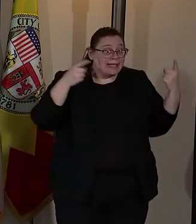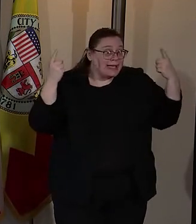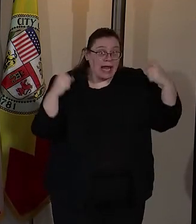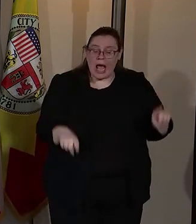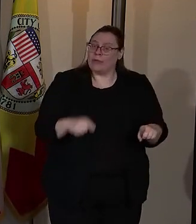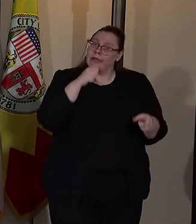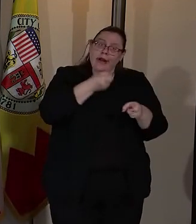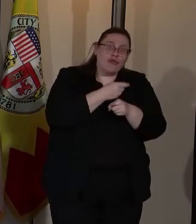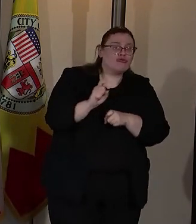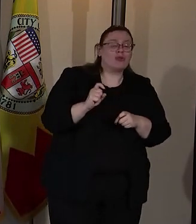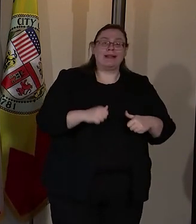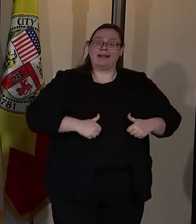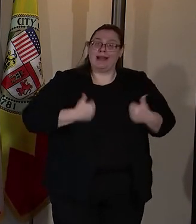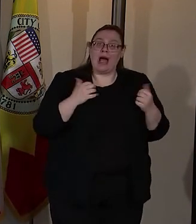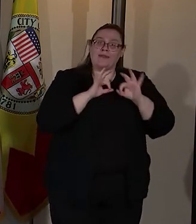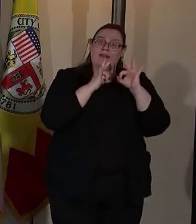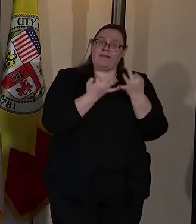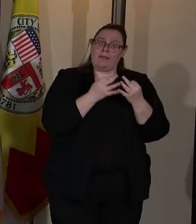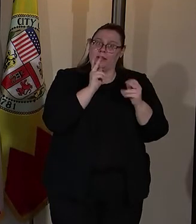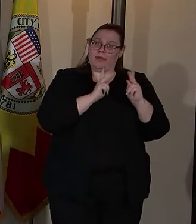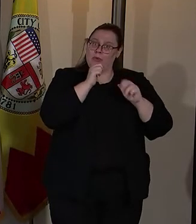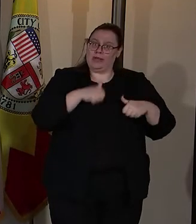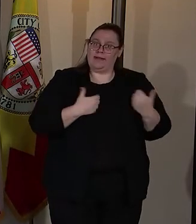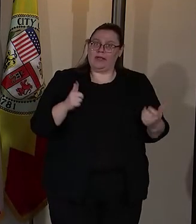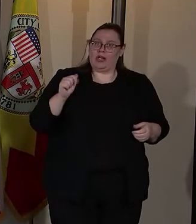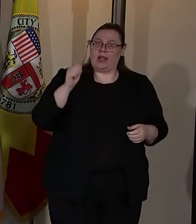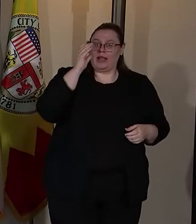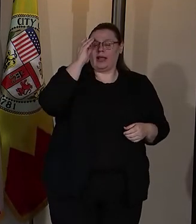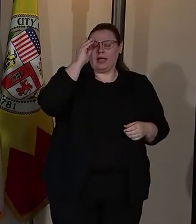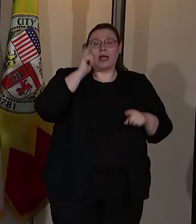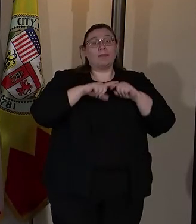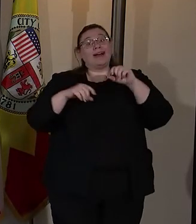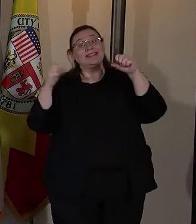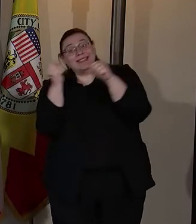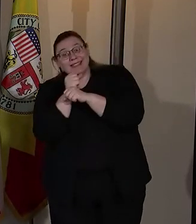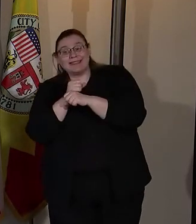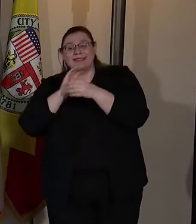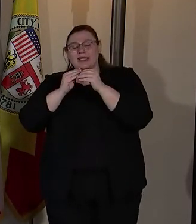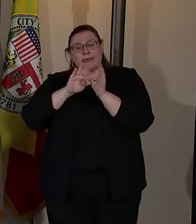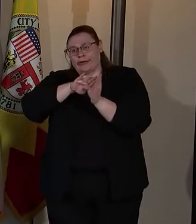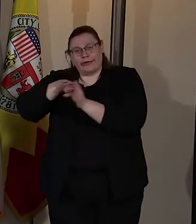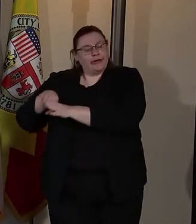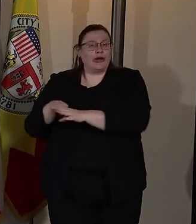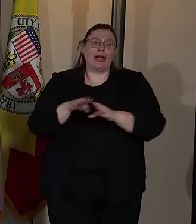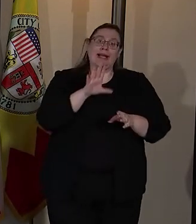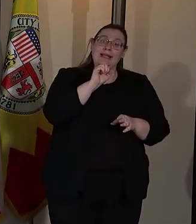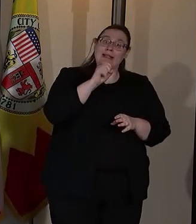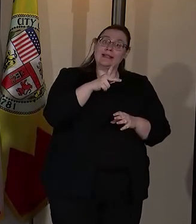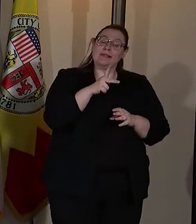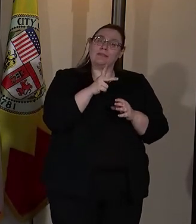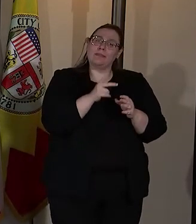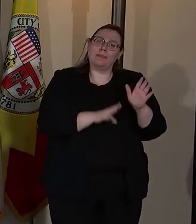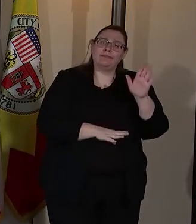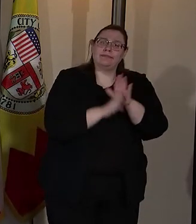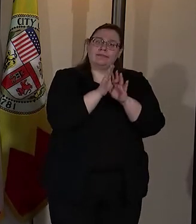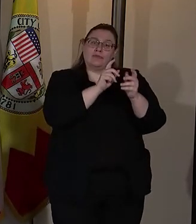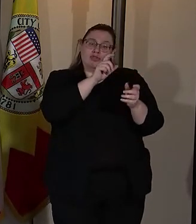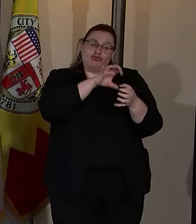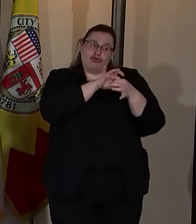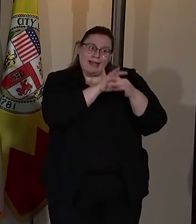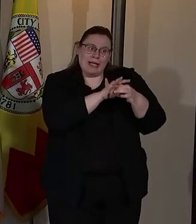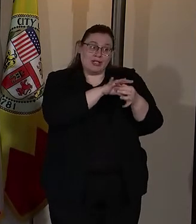lives and families of Angeleno's. But more than statistics, CSP built relationships that have changed and